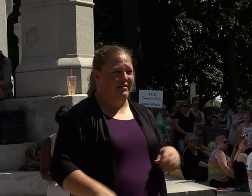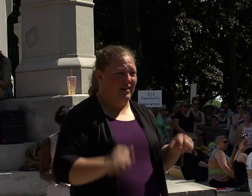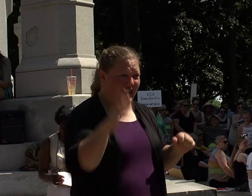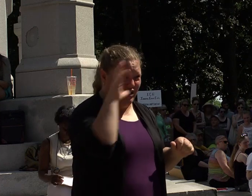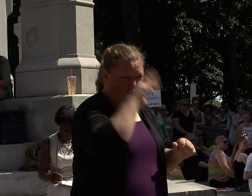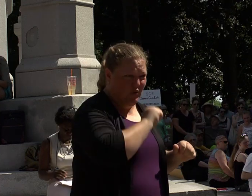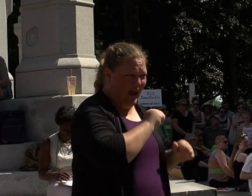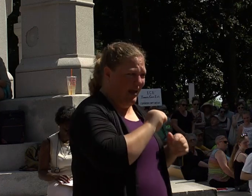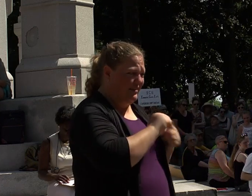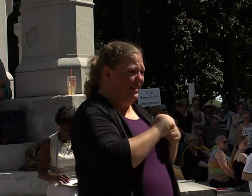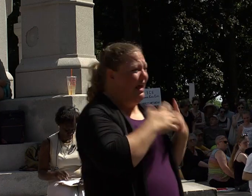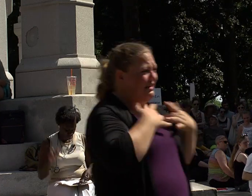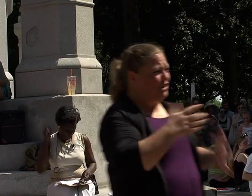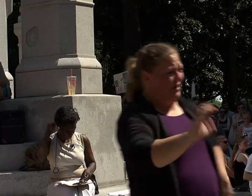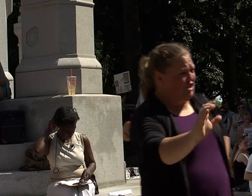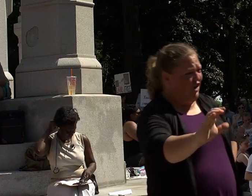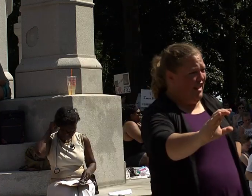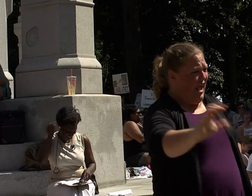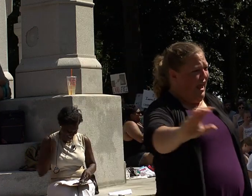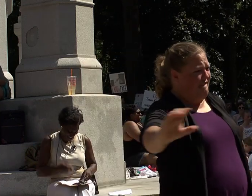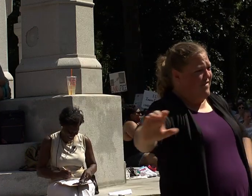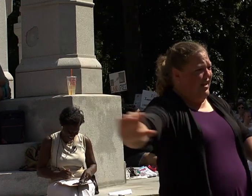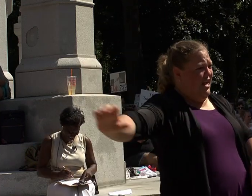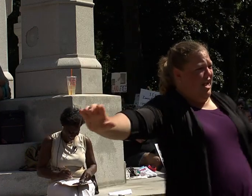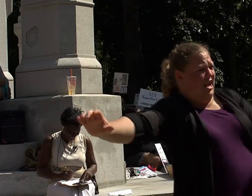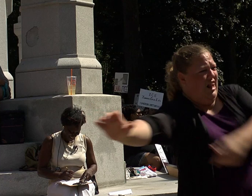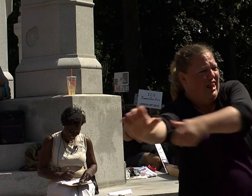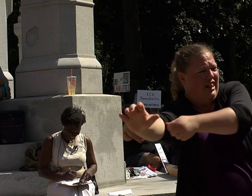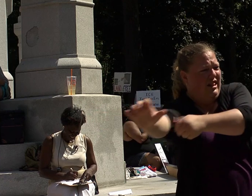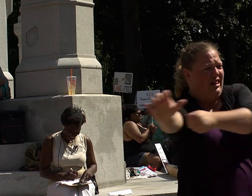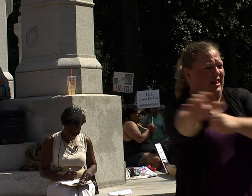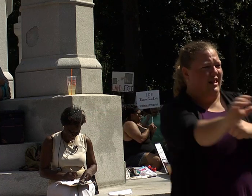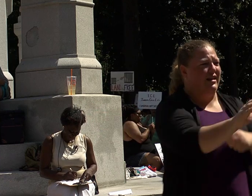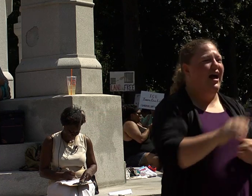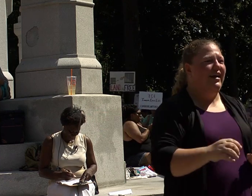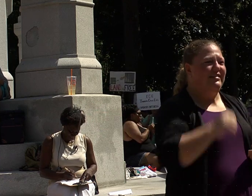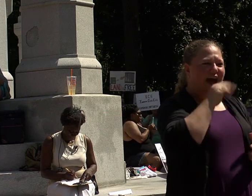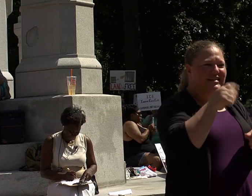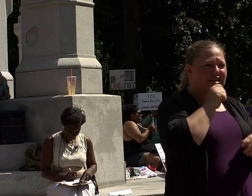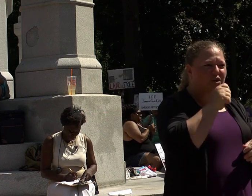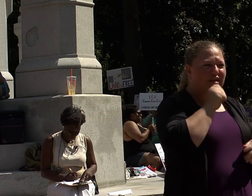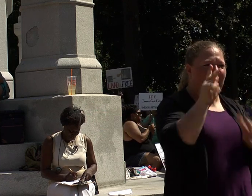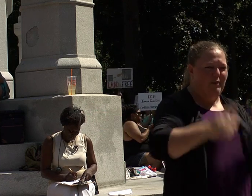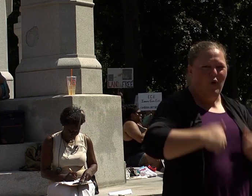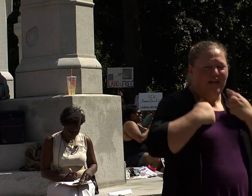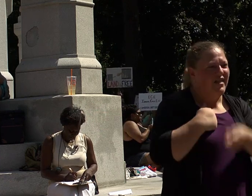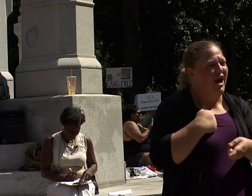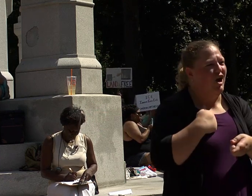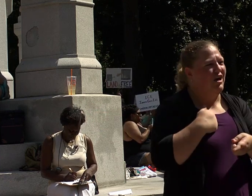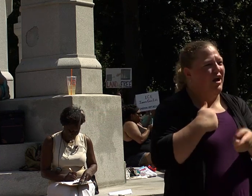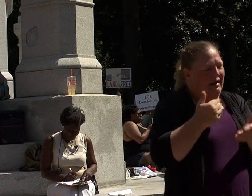guess that it's conservative territory? And it's no secret that the people who inhabit the towns